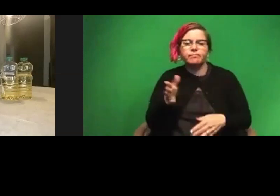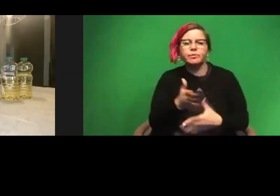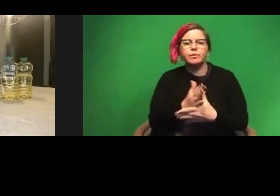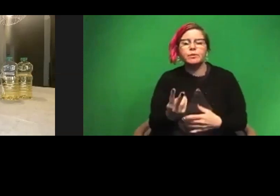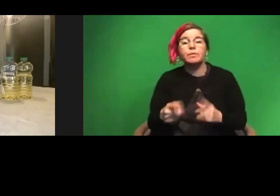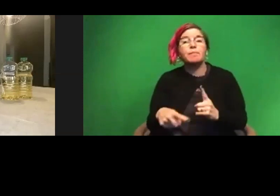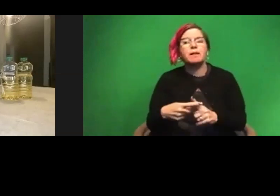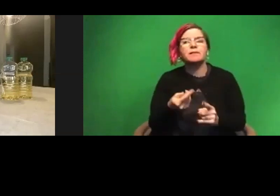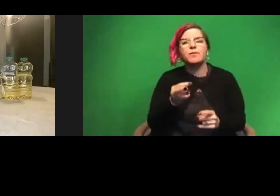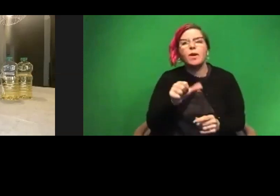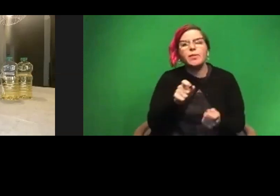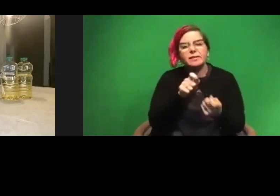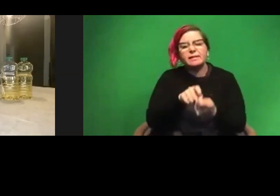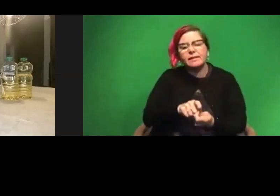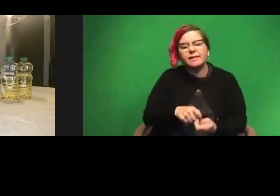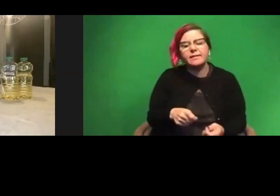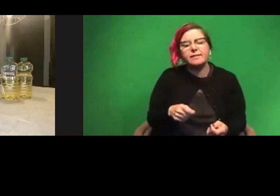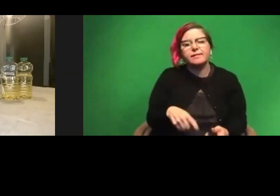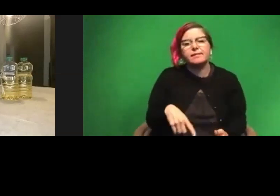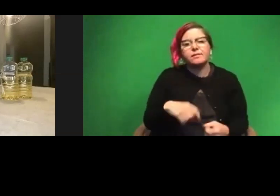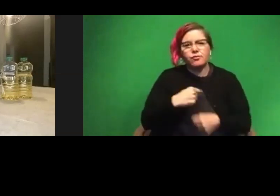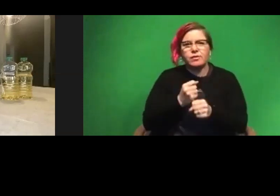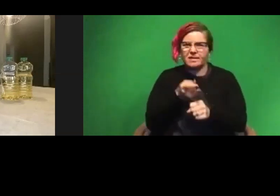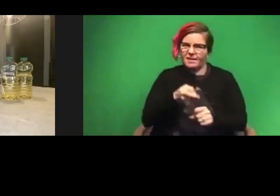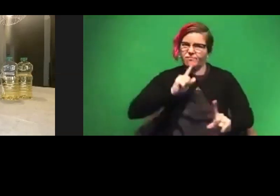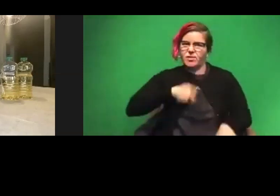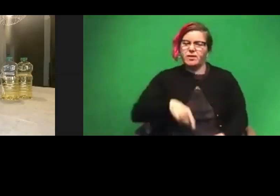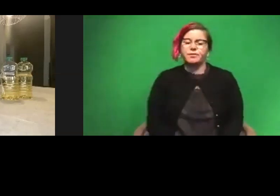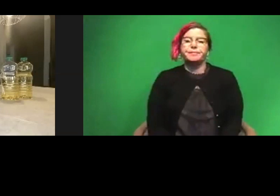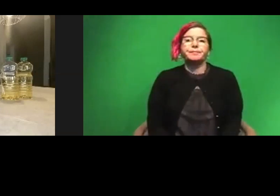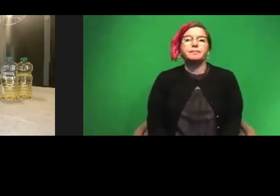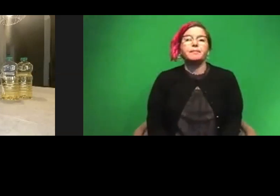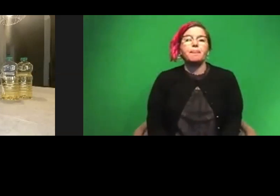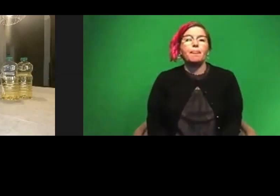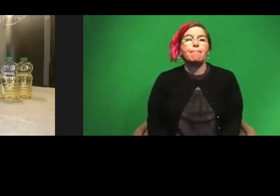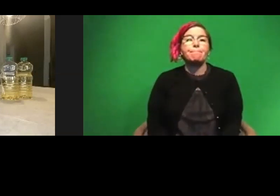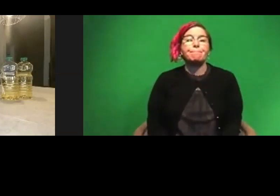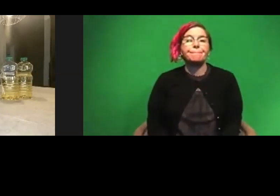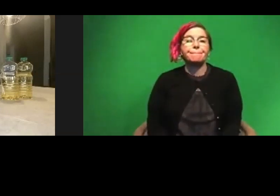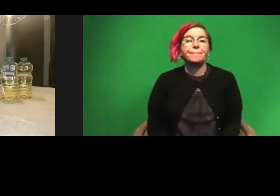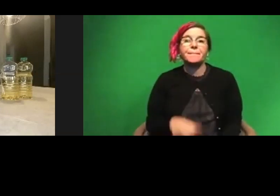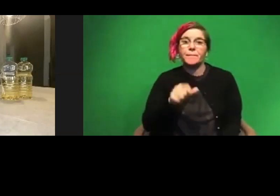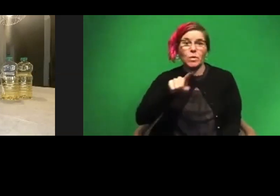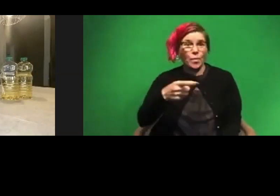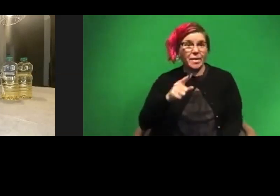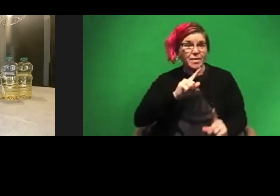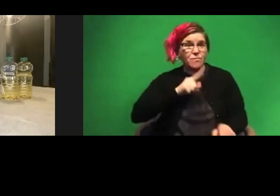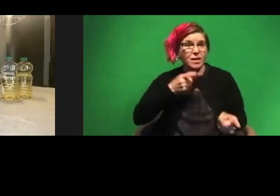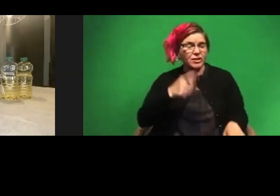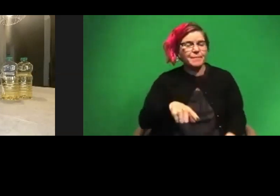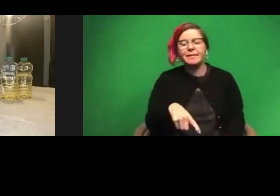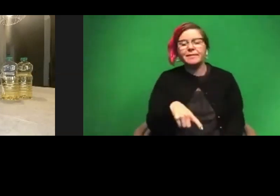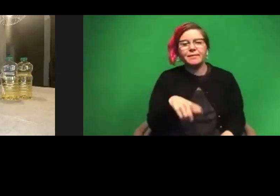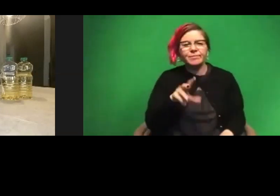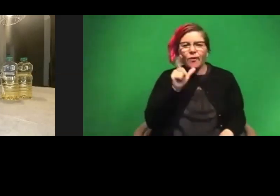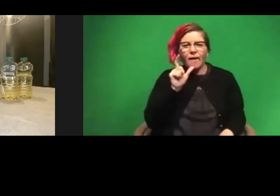details, of course, it creates this reaction to occur. But not only does this reaction occur, but you didn't have to go to a chemistry lab to do it. And